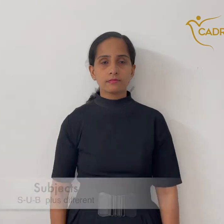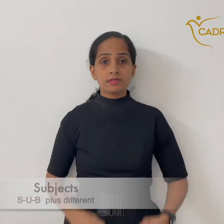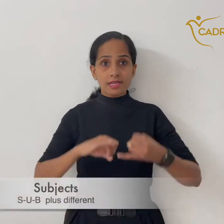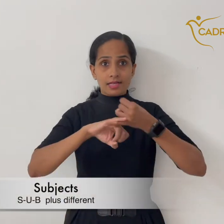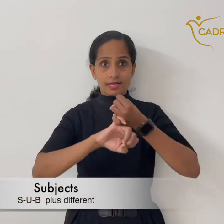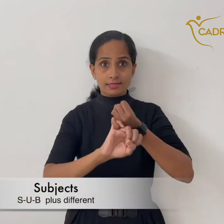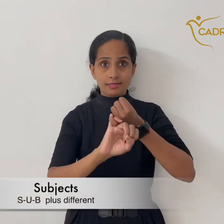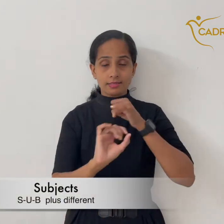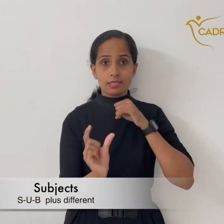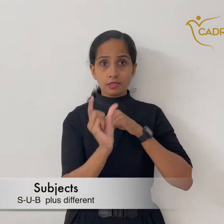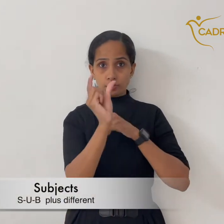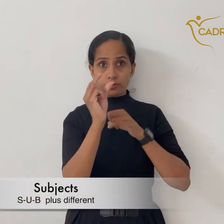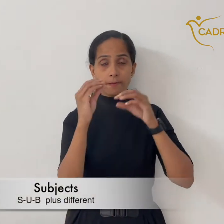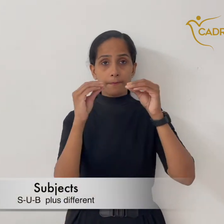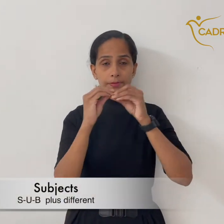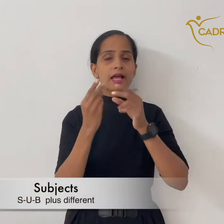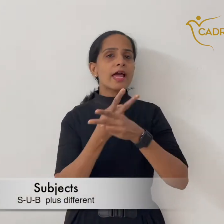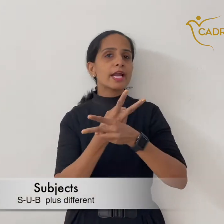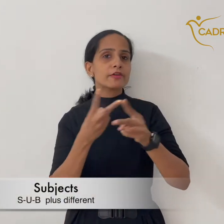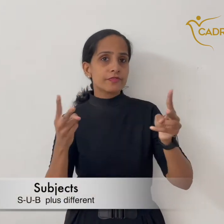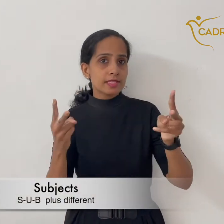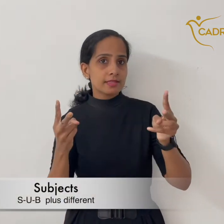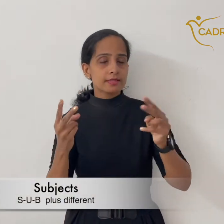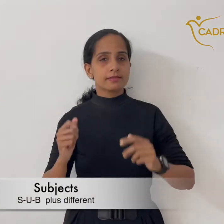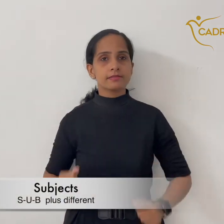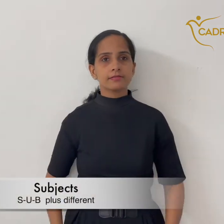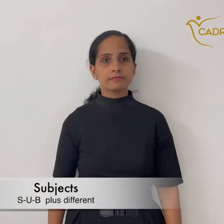Subjects Sub Sub Sub